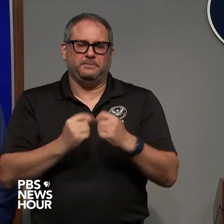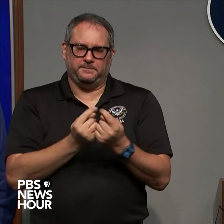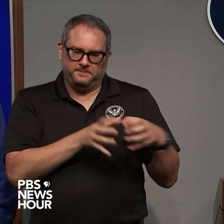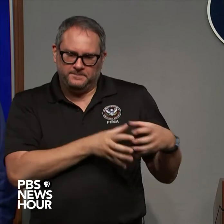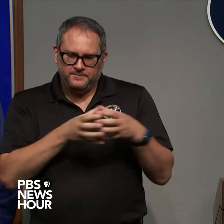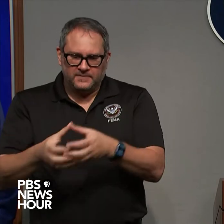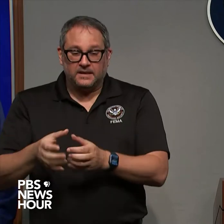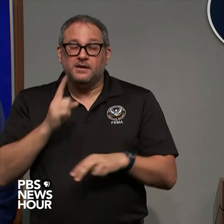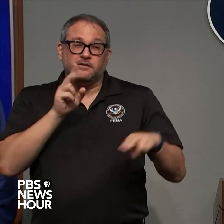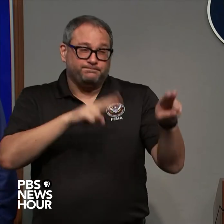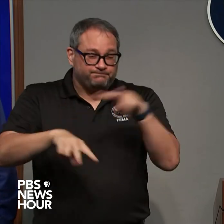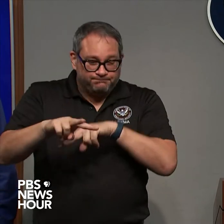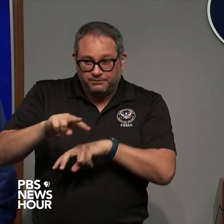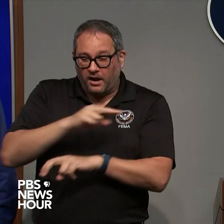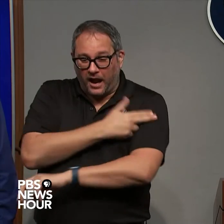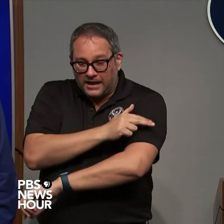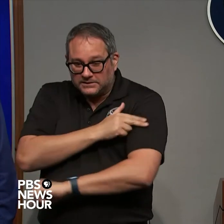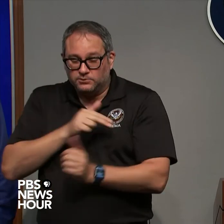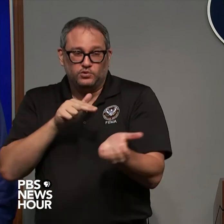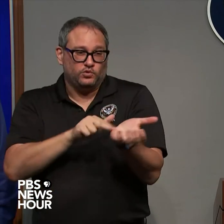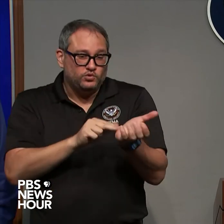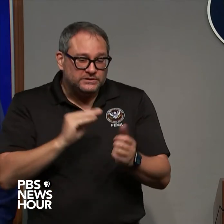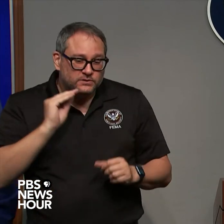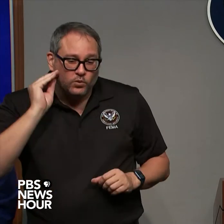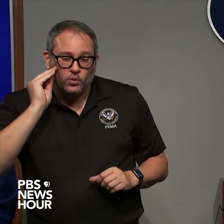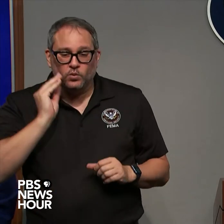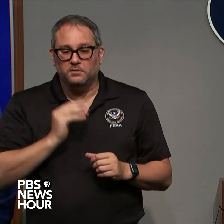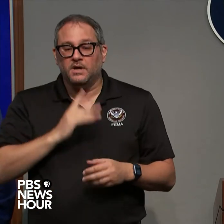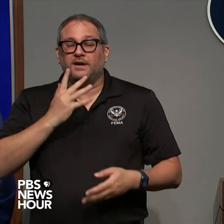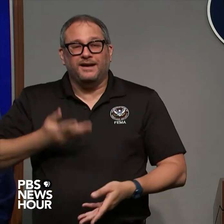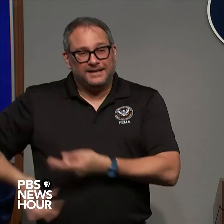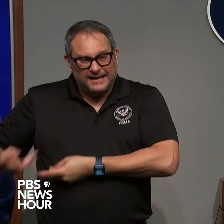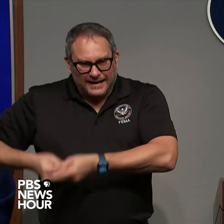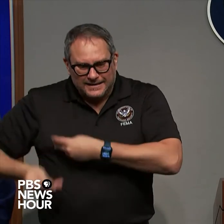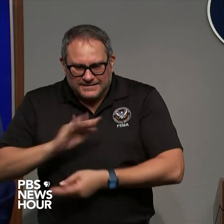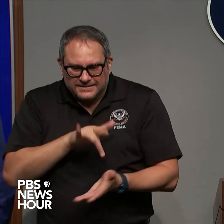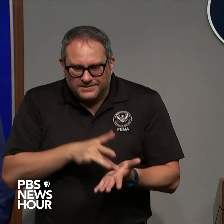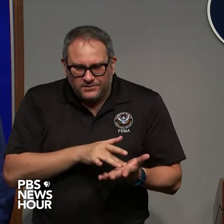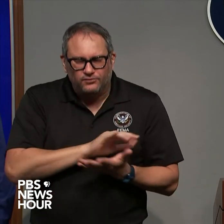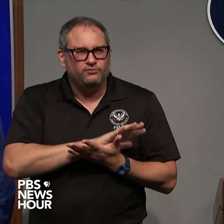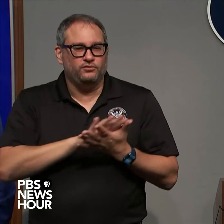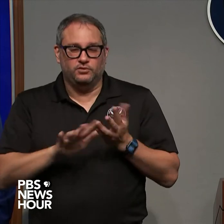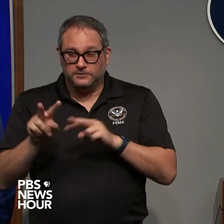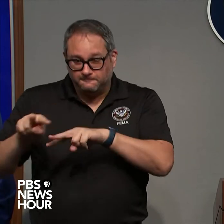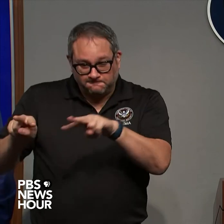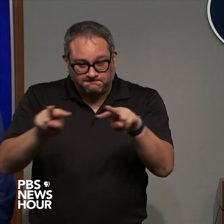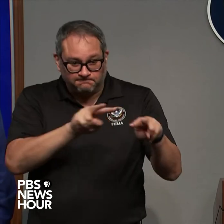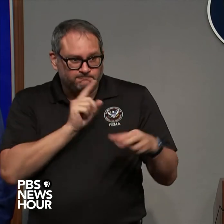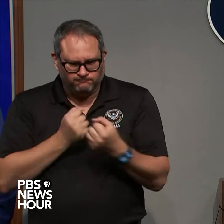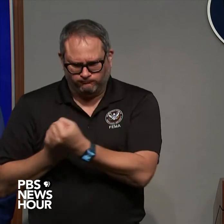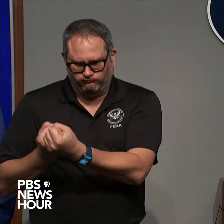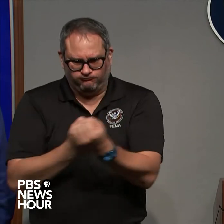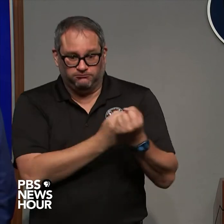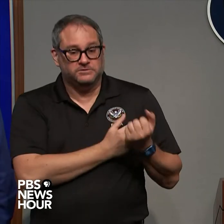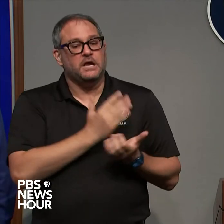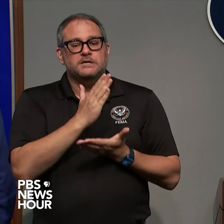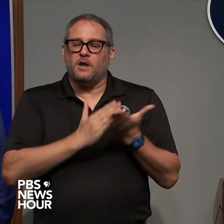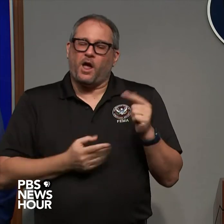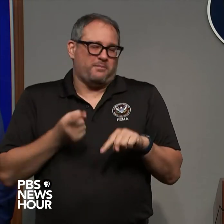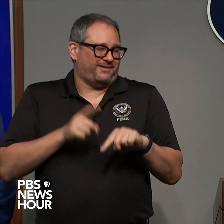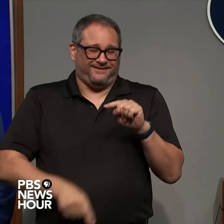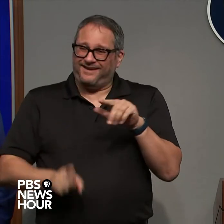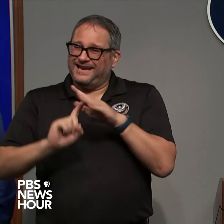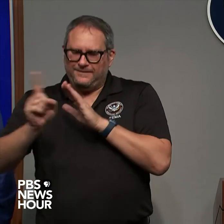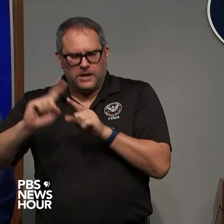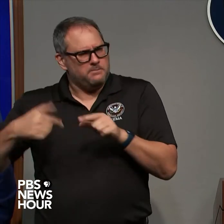hospitals adult care facilities and dialysis centers both for facilities that have evacuated but more importantly for those that have